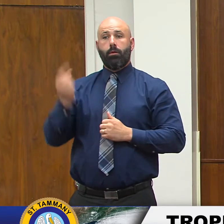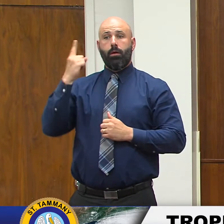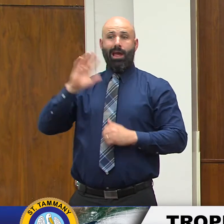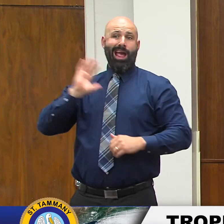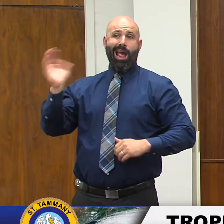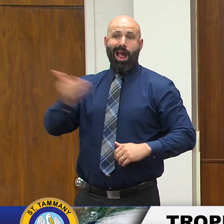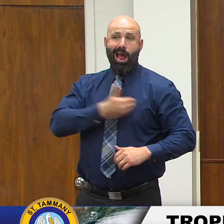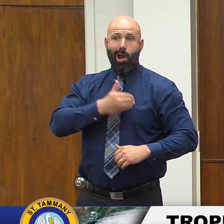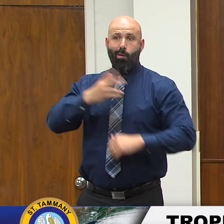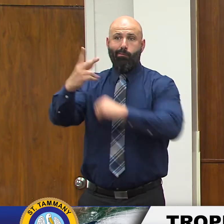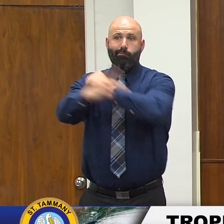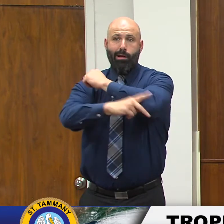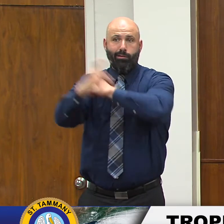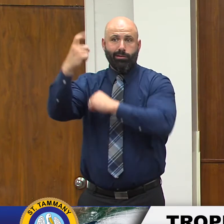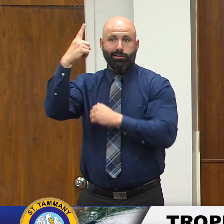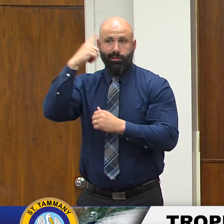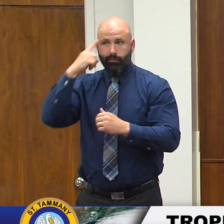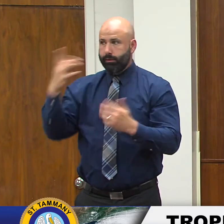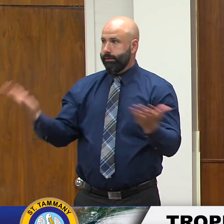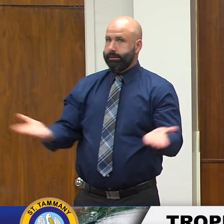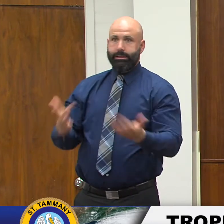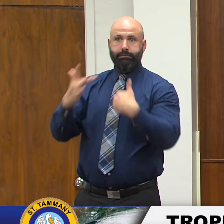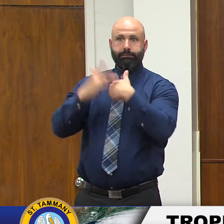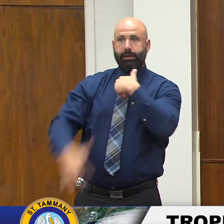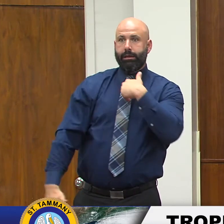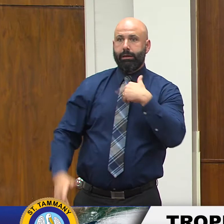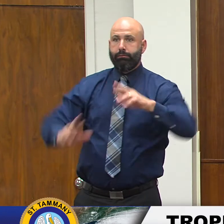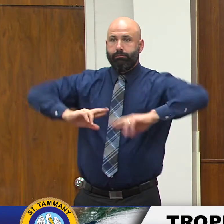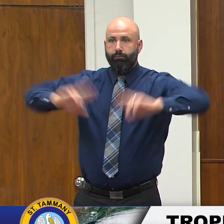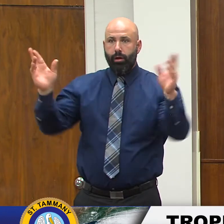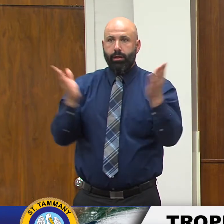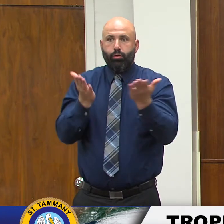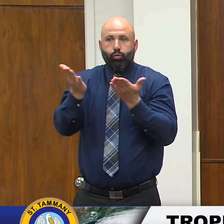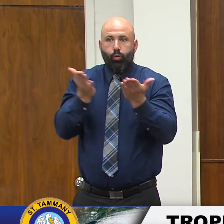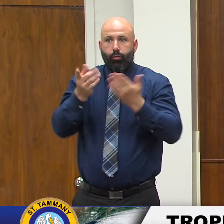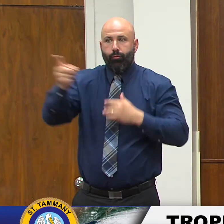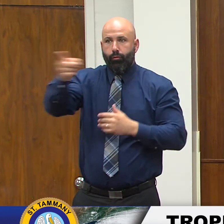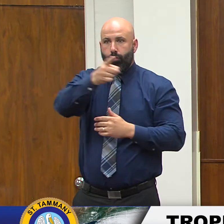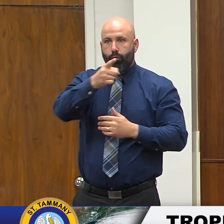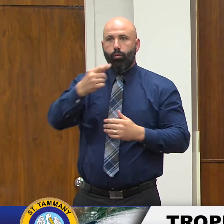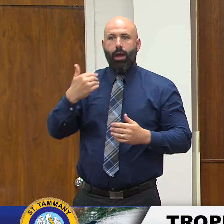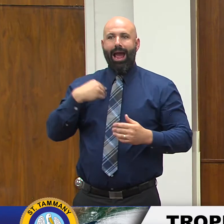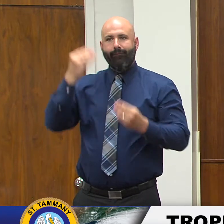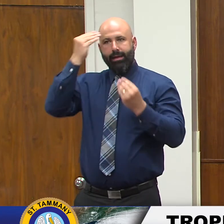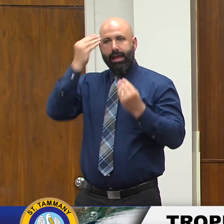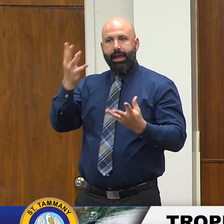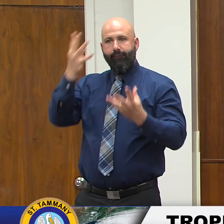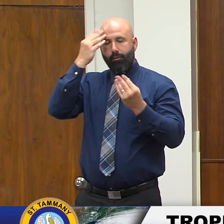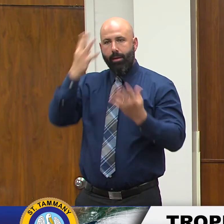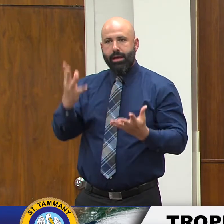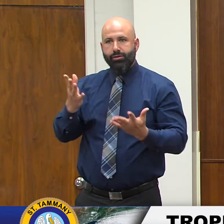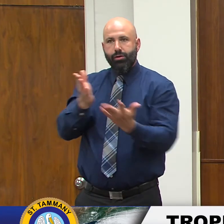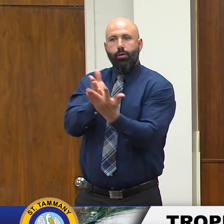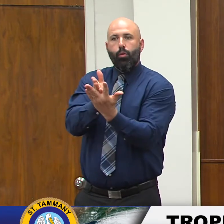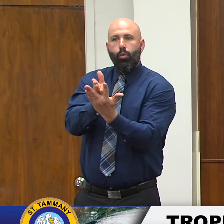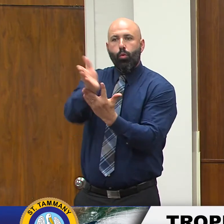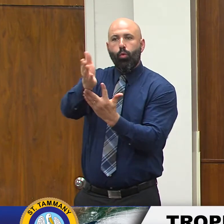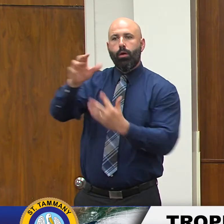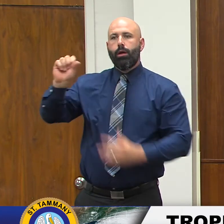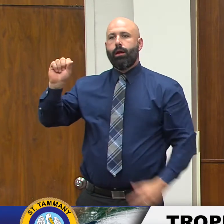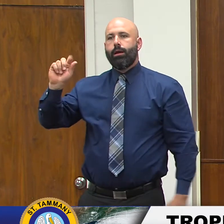is available to serve you again we've got uh information provided through our